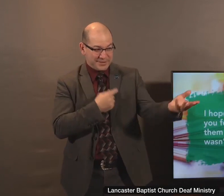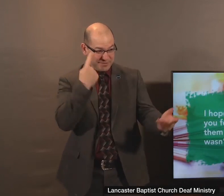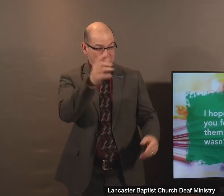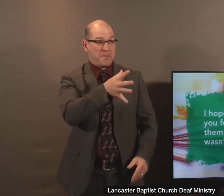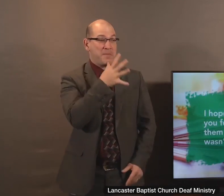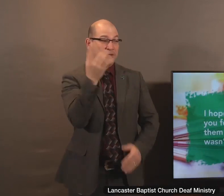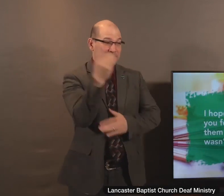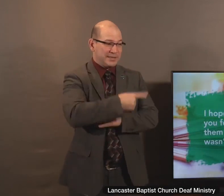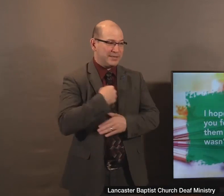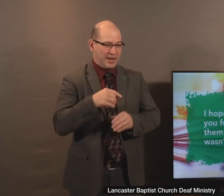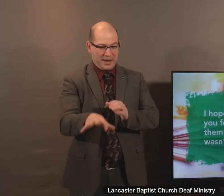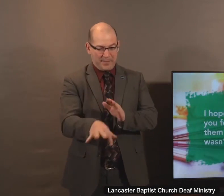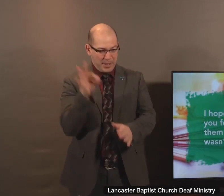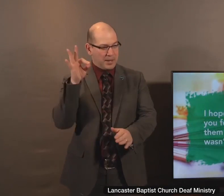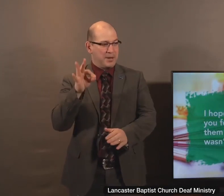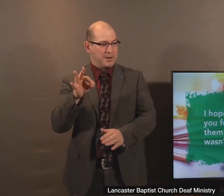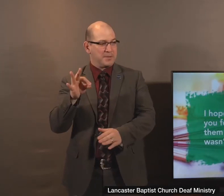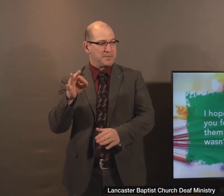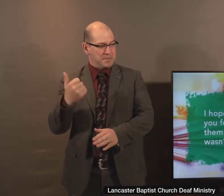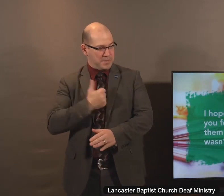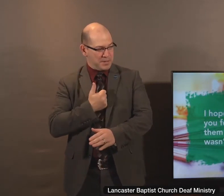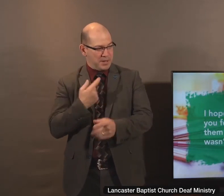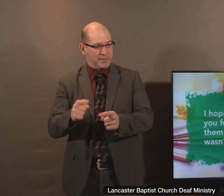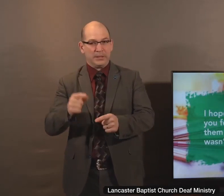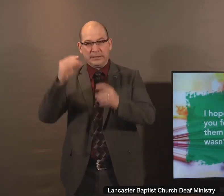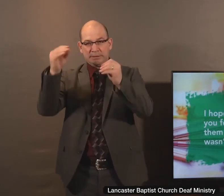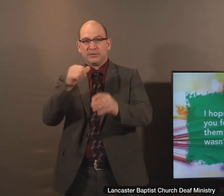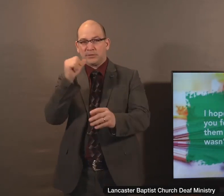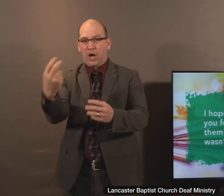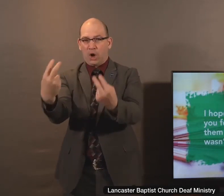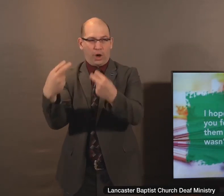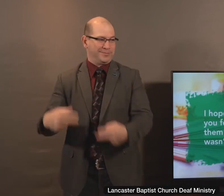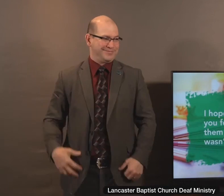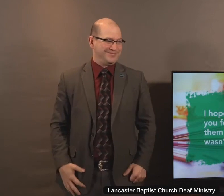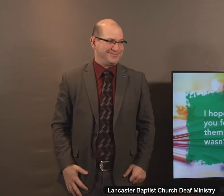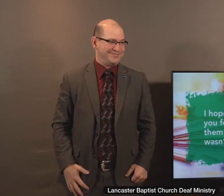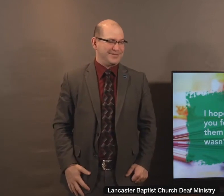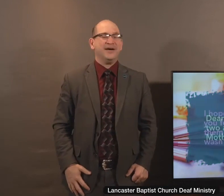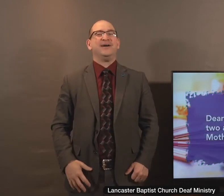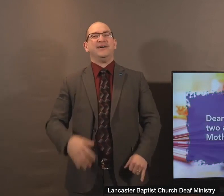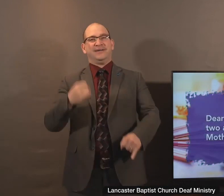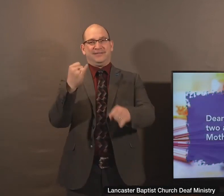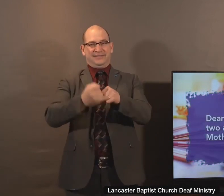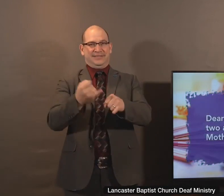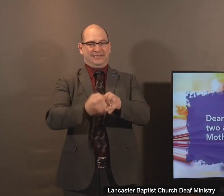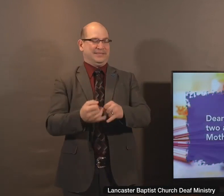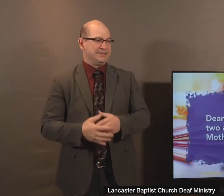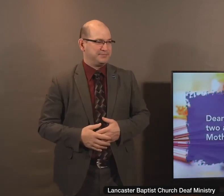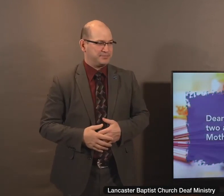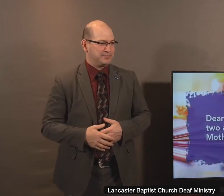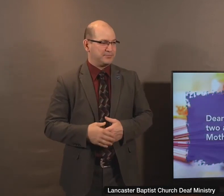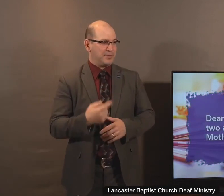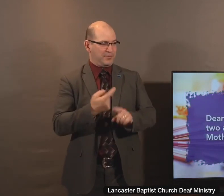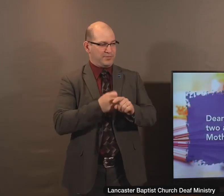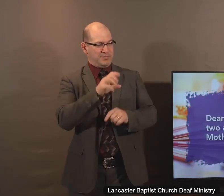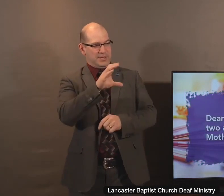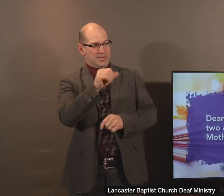I picked them myself when Mr. Smith wasn't looking. And then finally, there was one from Carol. Dear Mother,